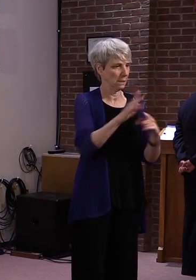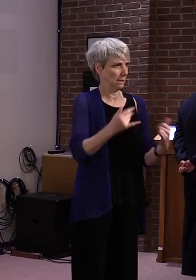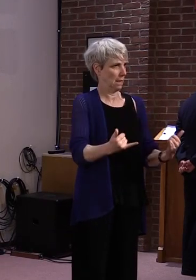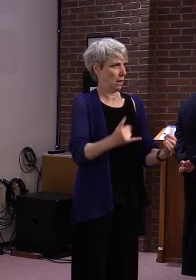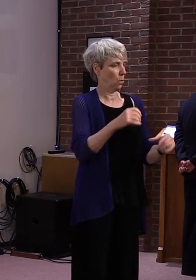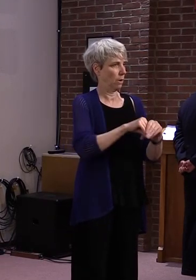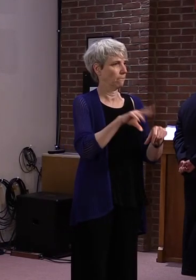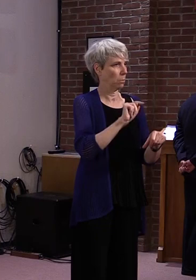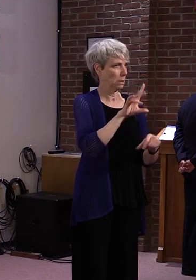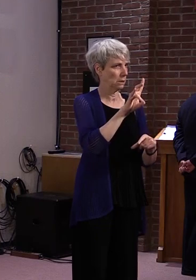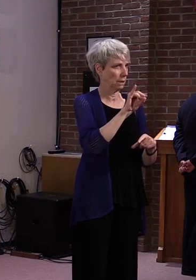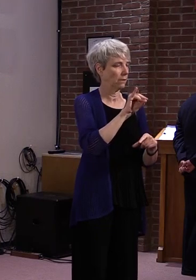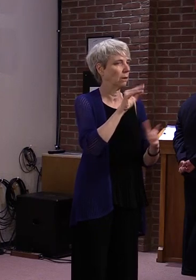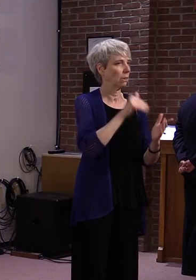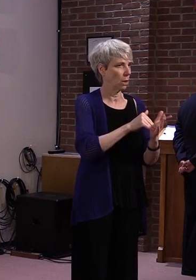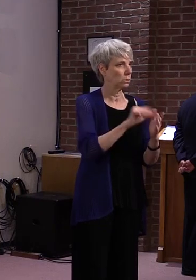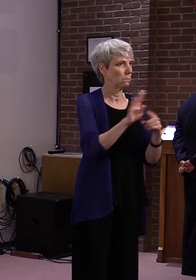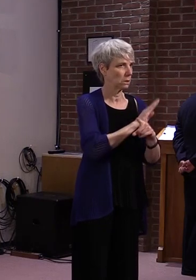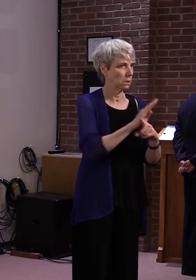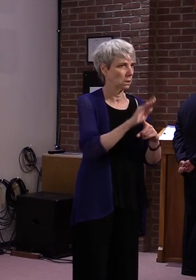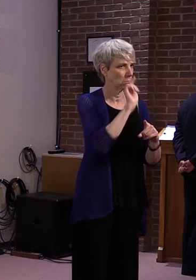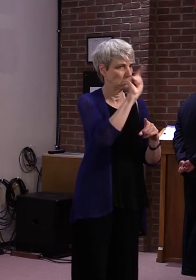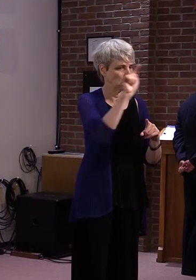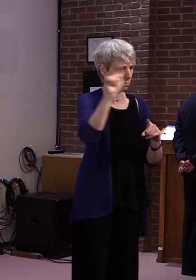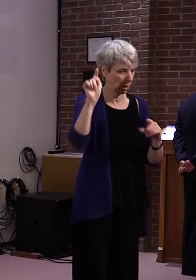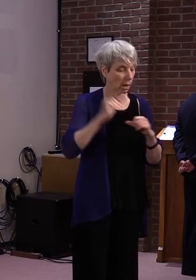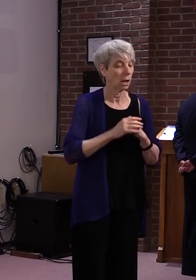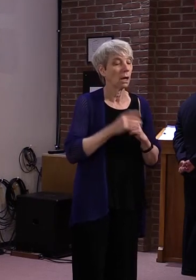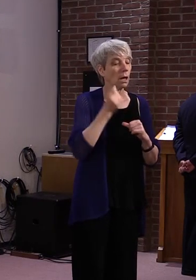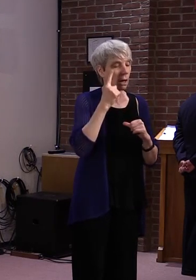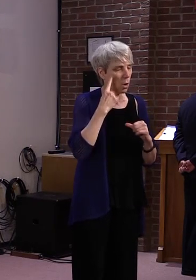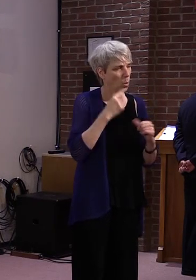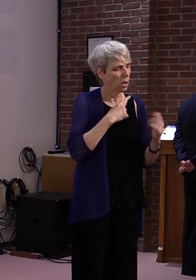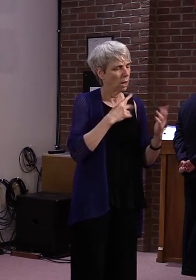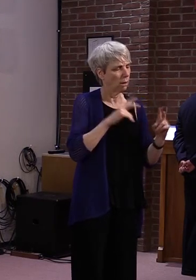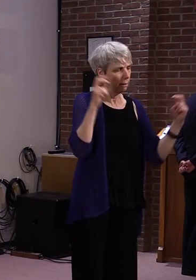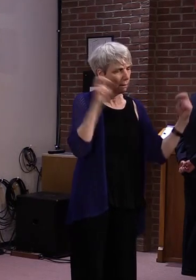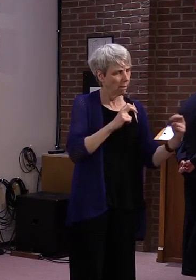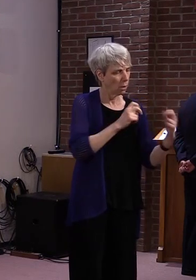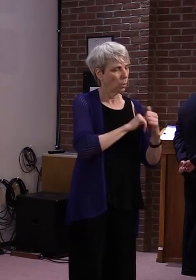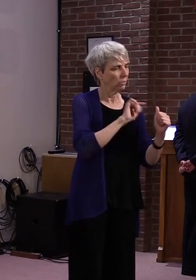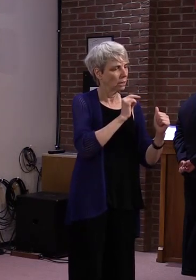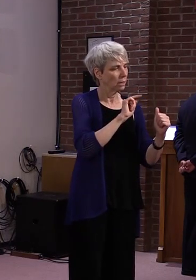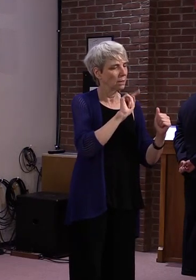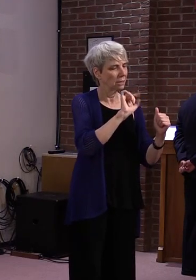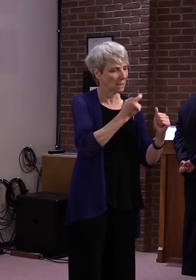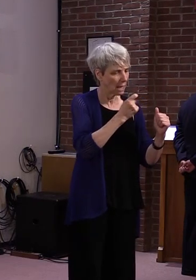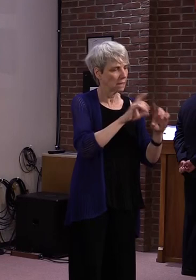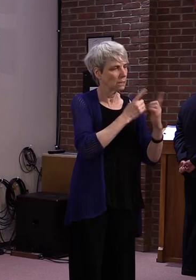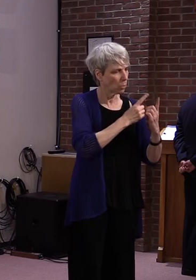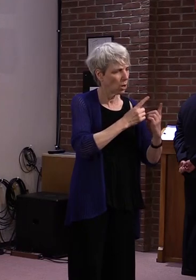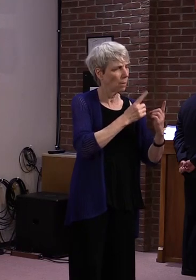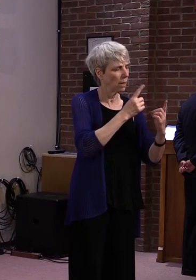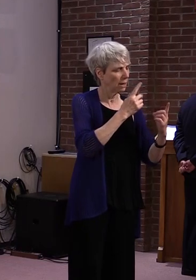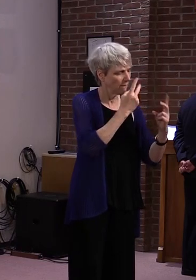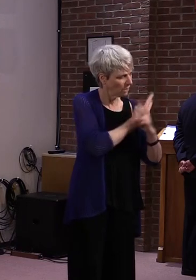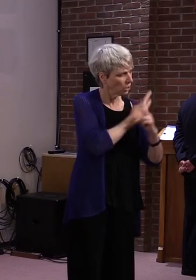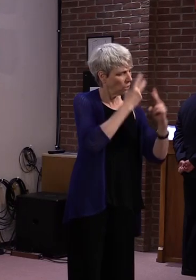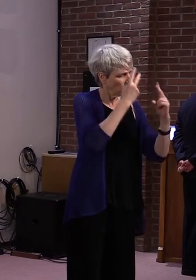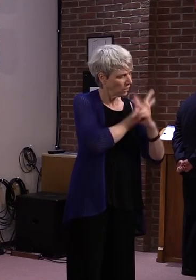But we think that, you know, we've done modeling with the tax department. That's how we arrived at our original ask. And